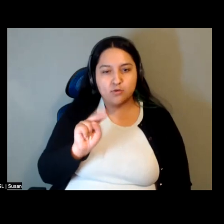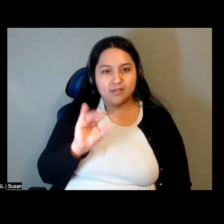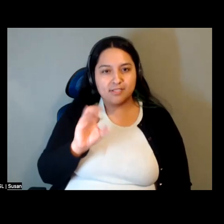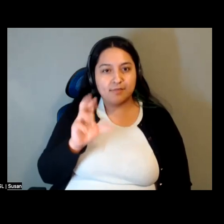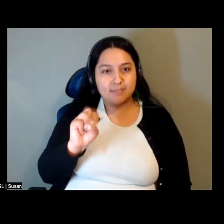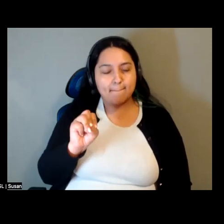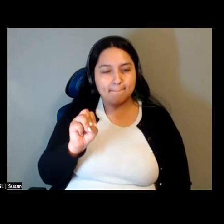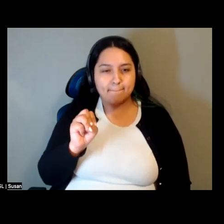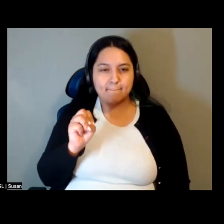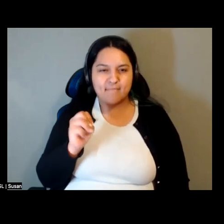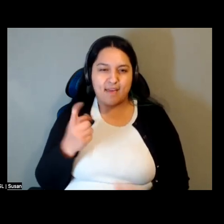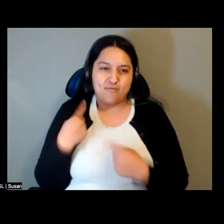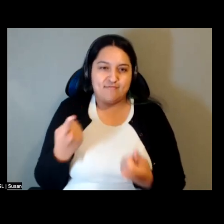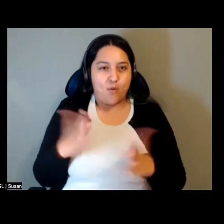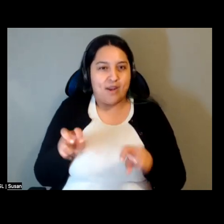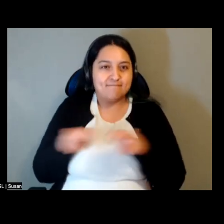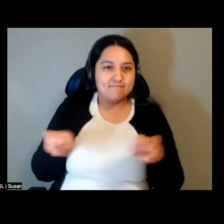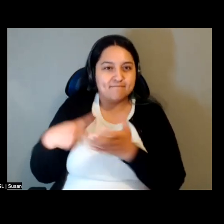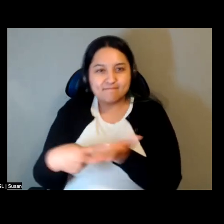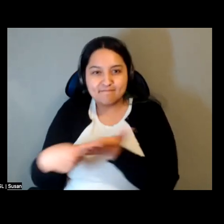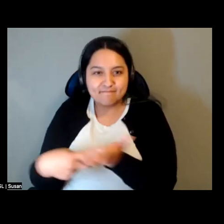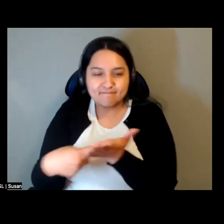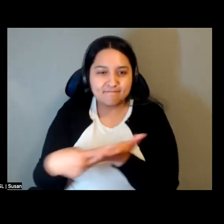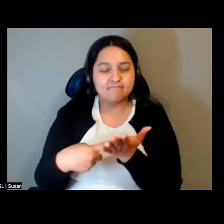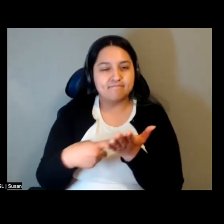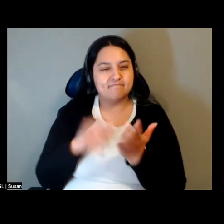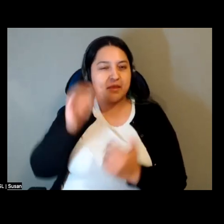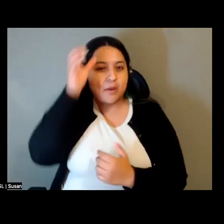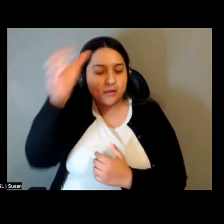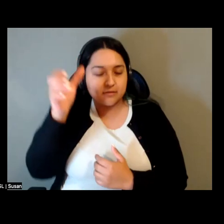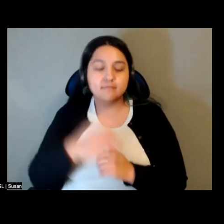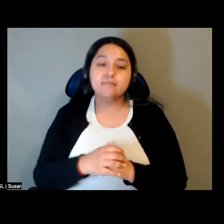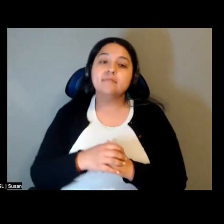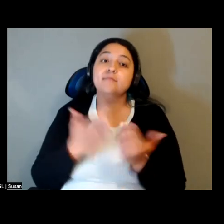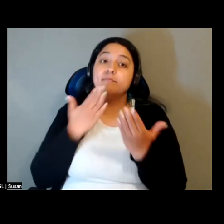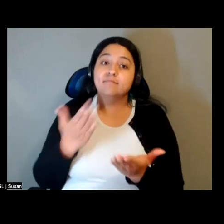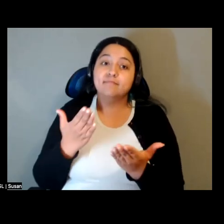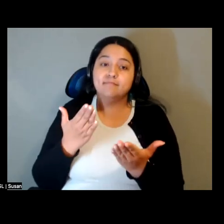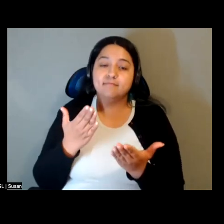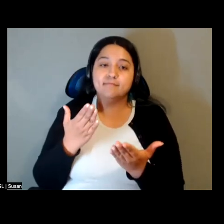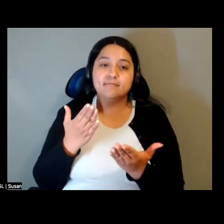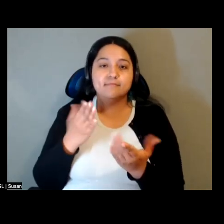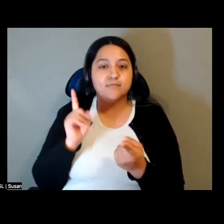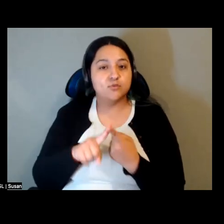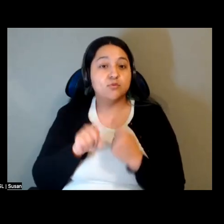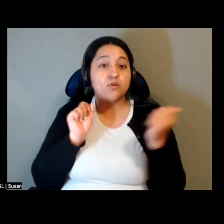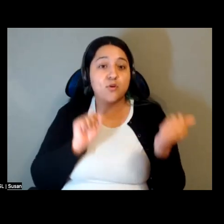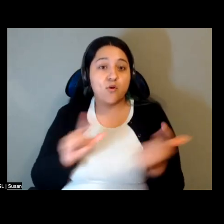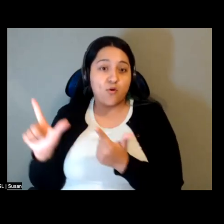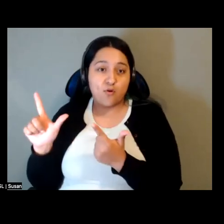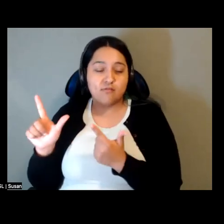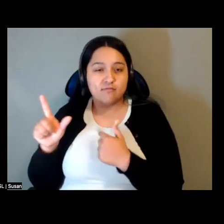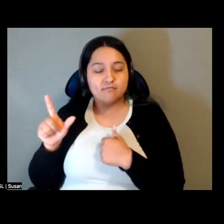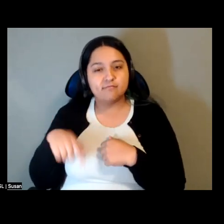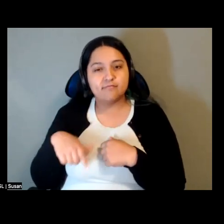wonderful panel. And we want to extend our thanks to everyone who contributed